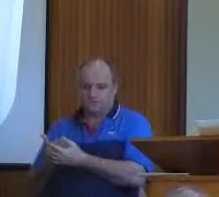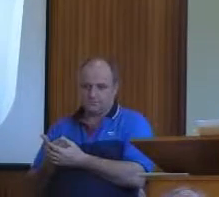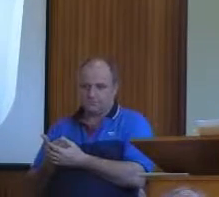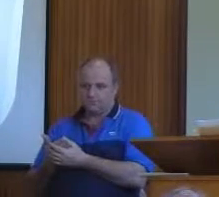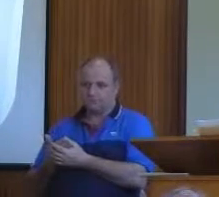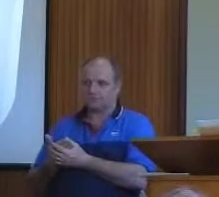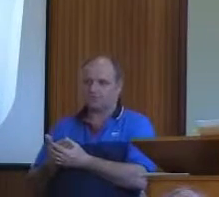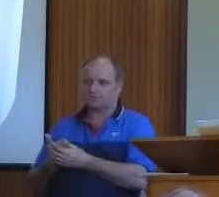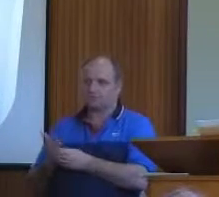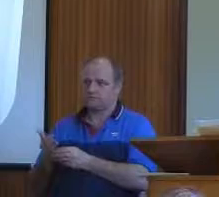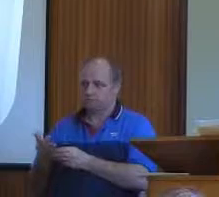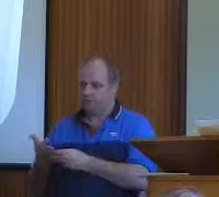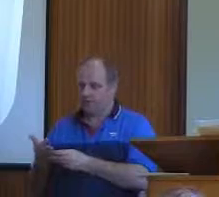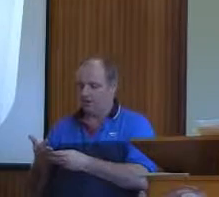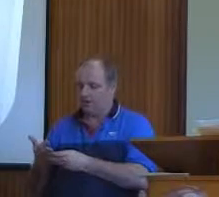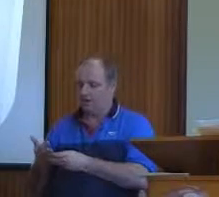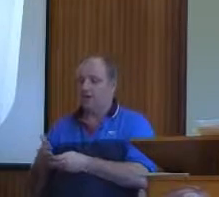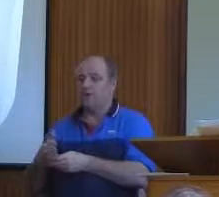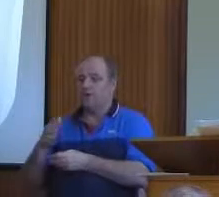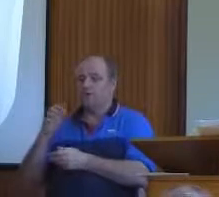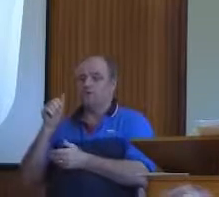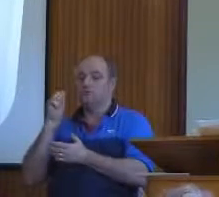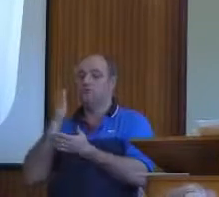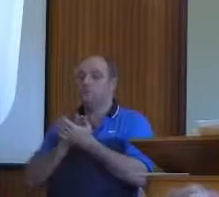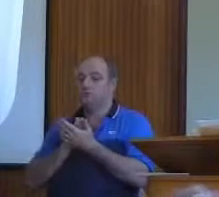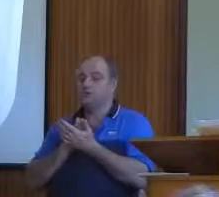because God is that way beyond time and space.